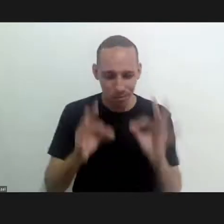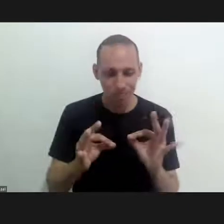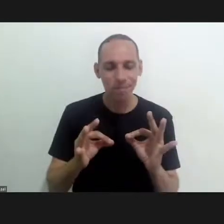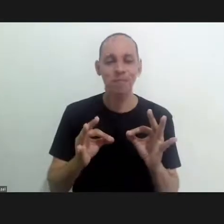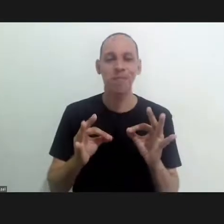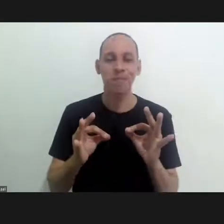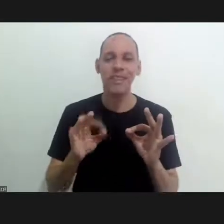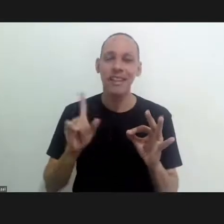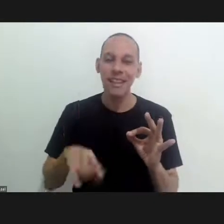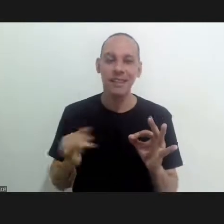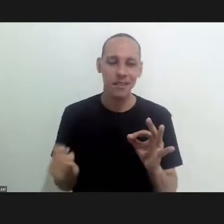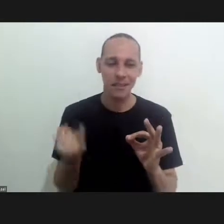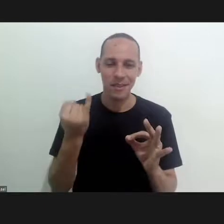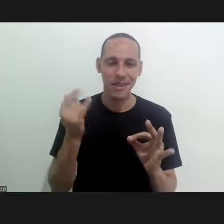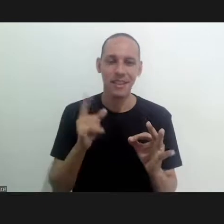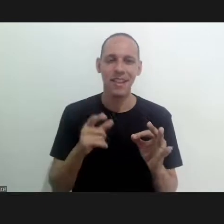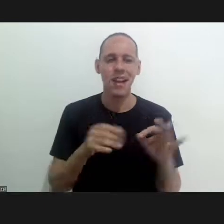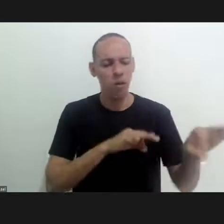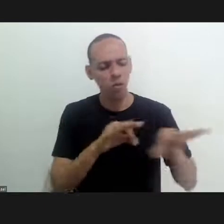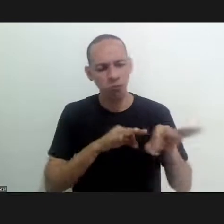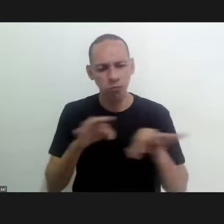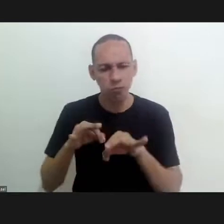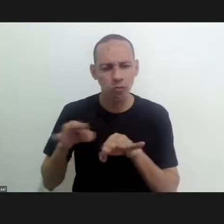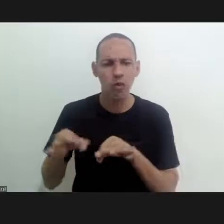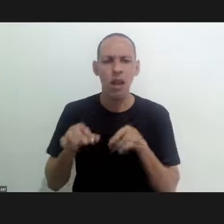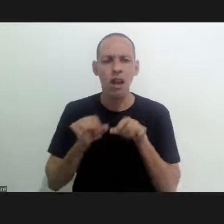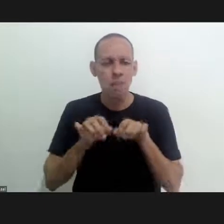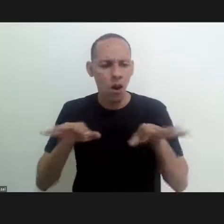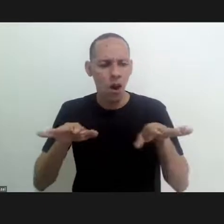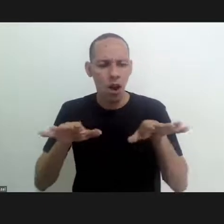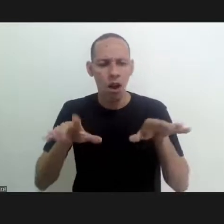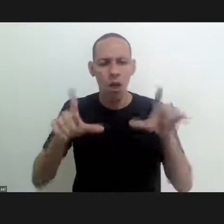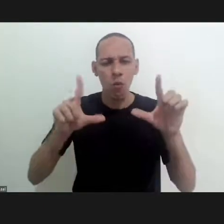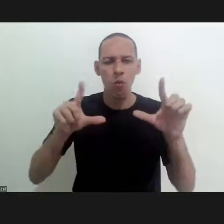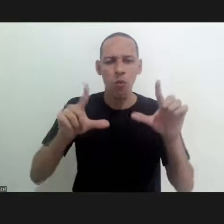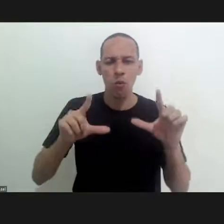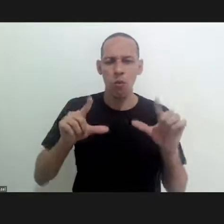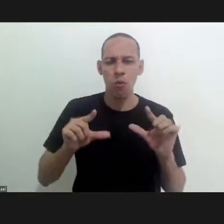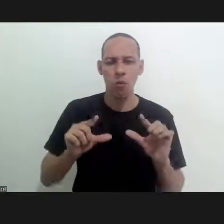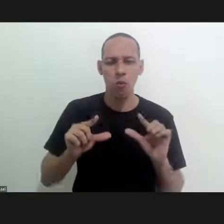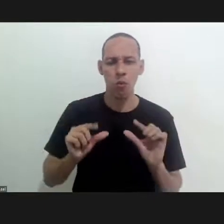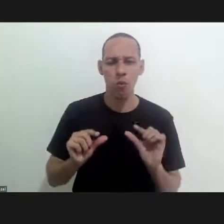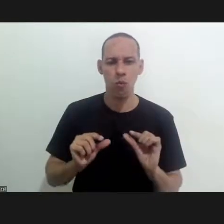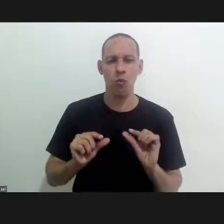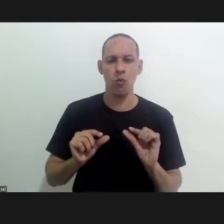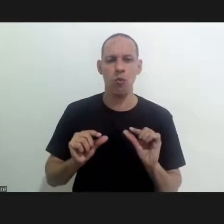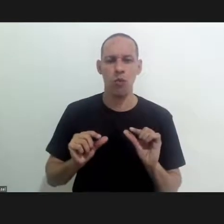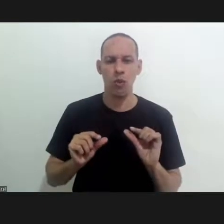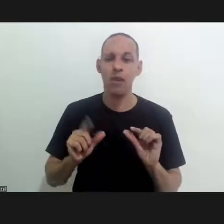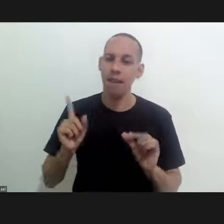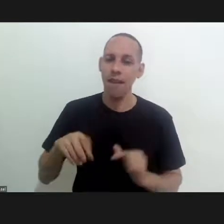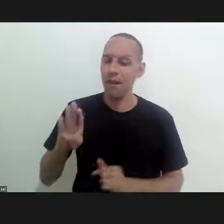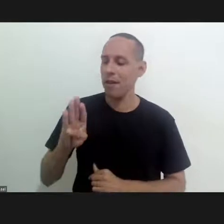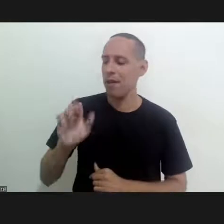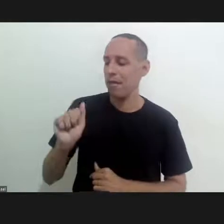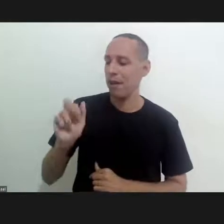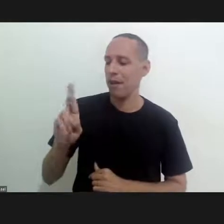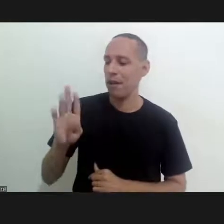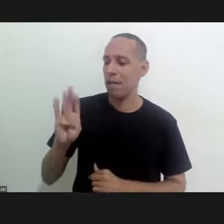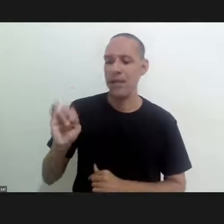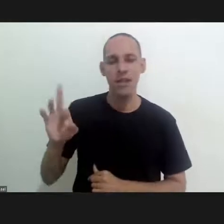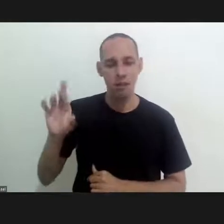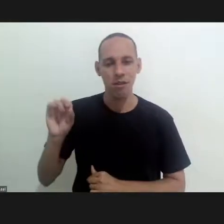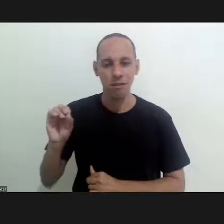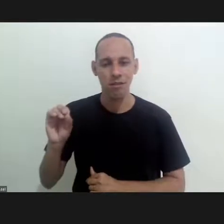of our attention. It has been very important the entire control of the transmission transmission through the